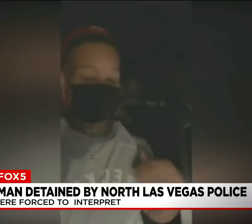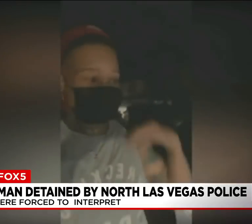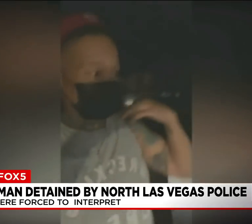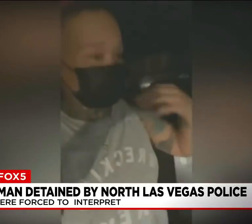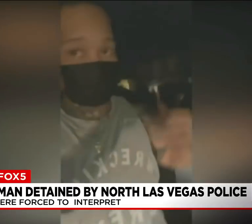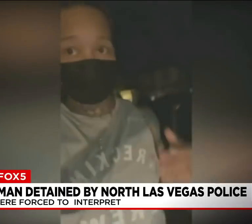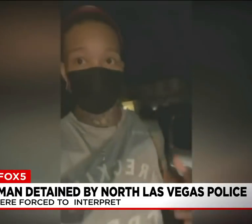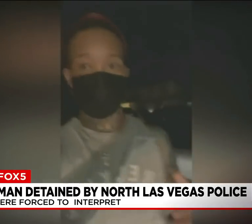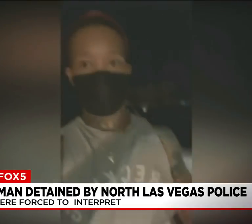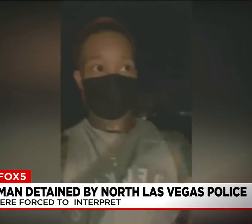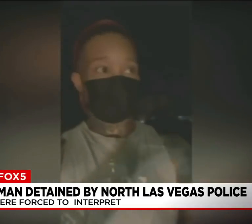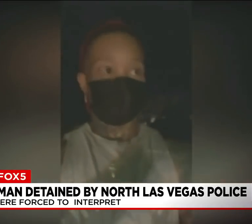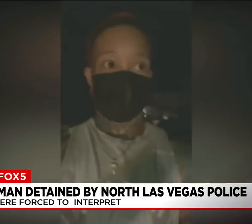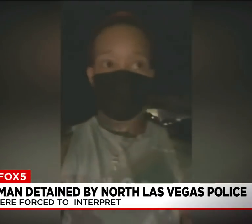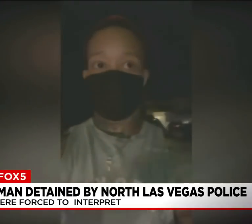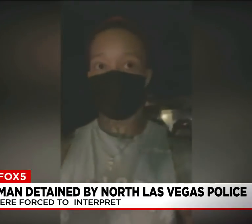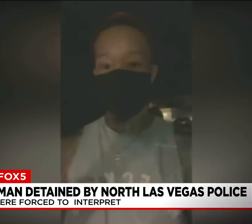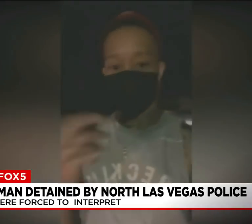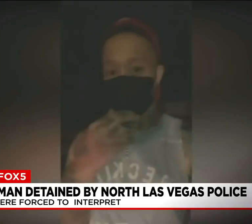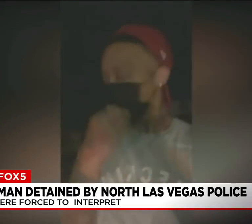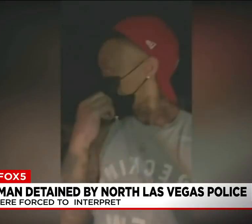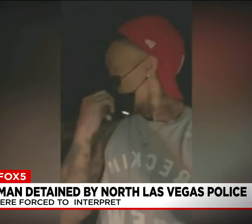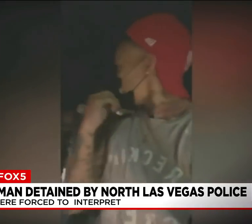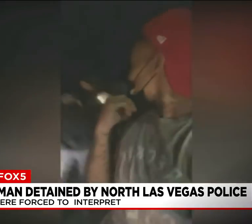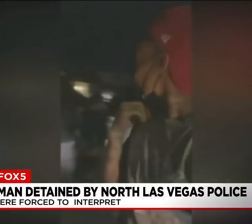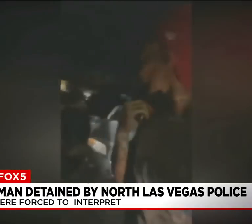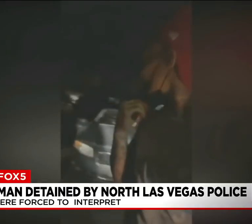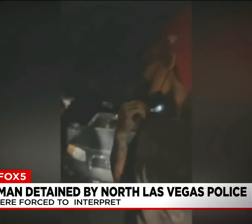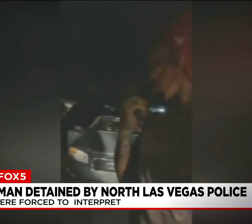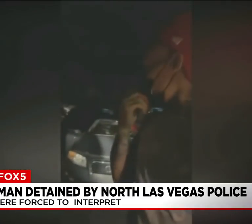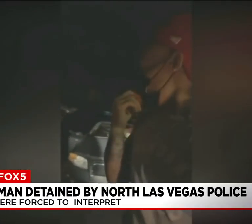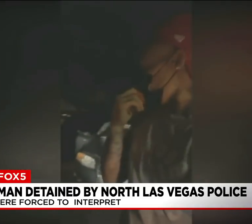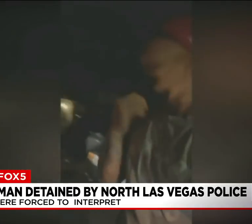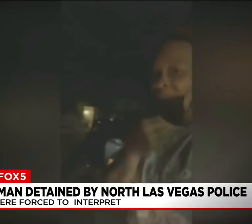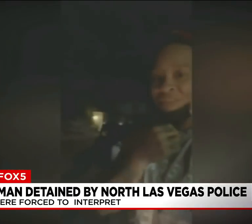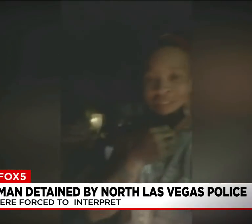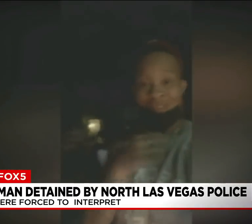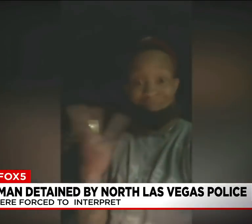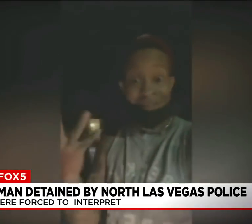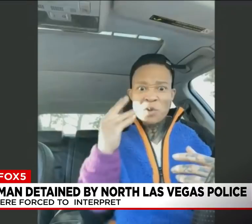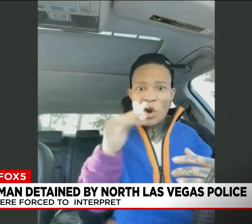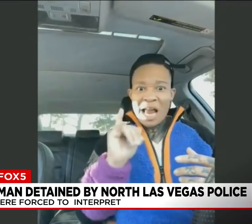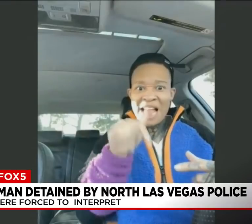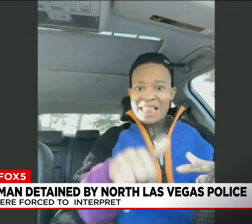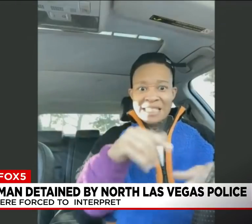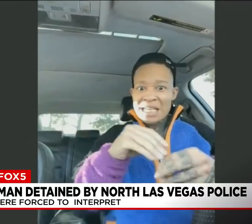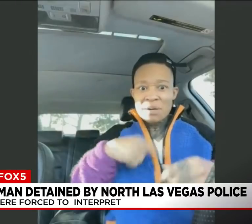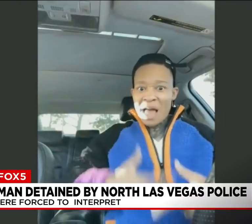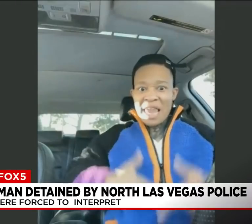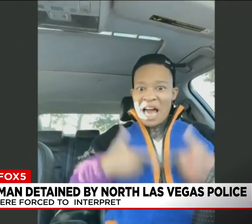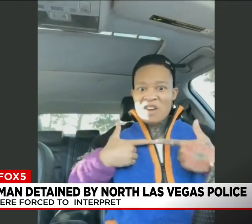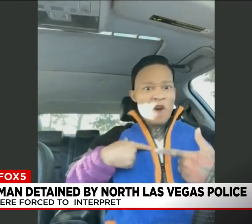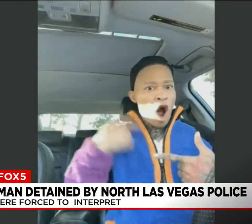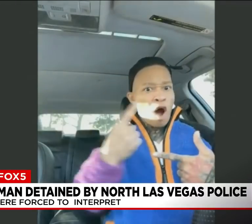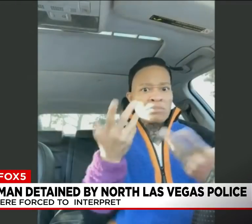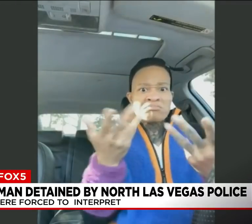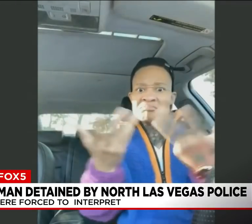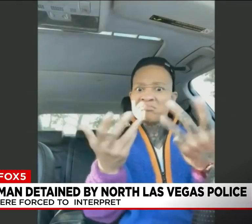Yes. Yeah, he pulled my arm and I was like, whoa, why? I have never experienced anything like that